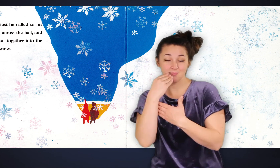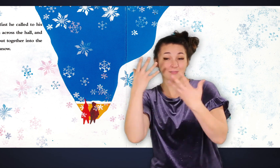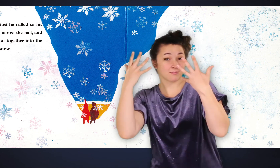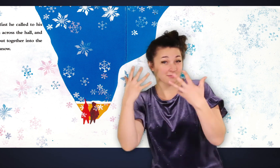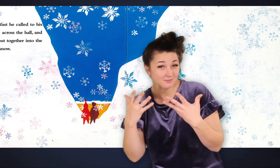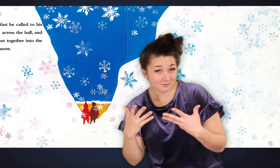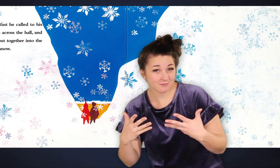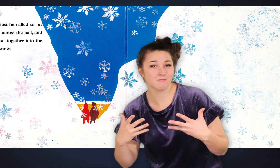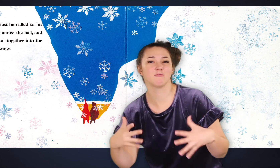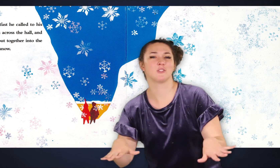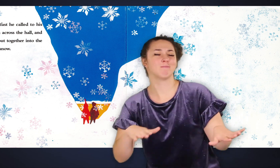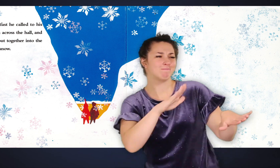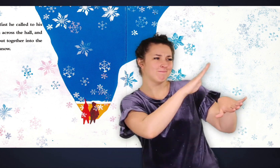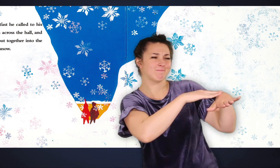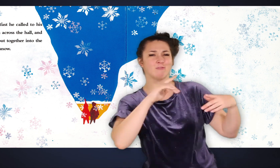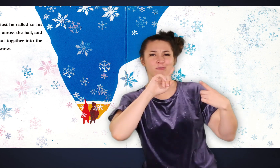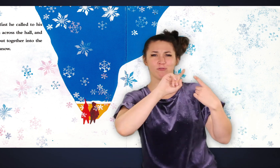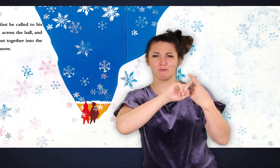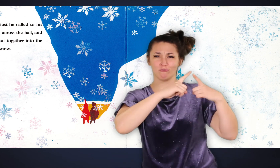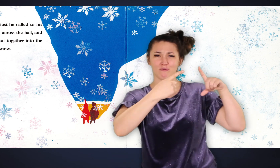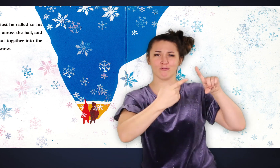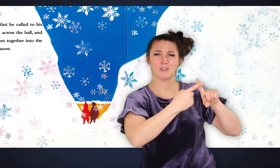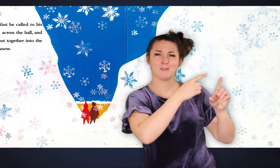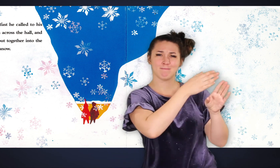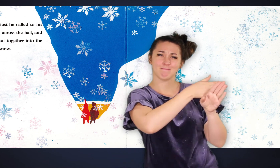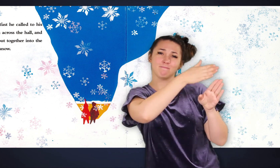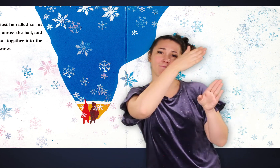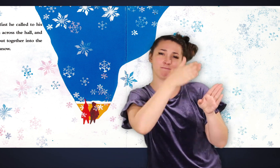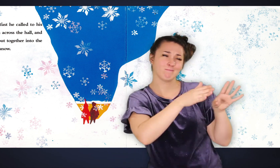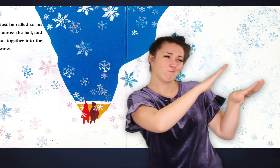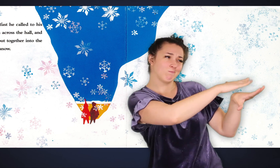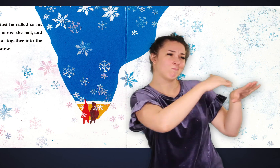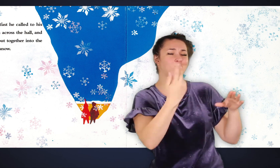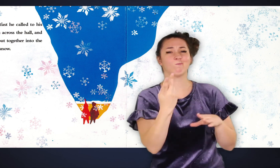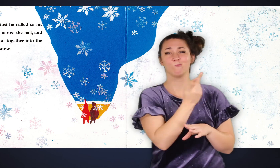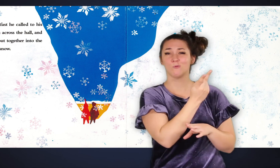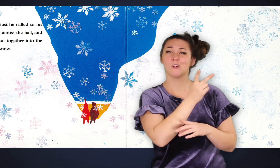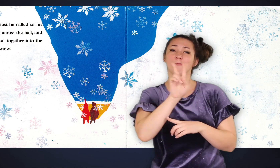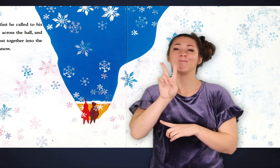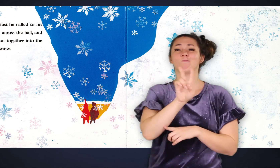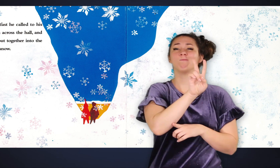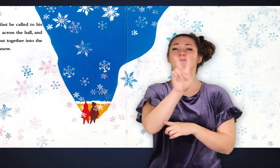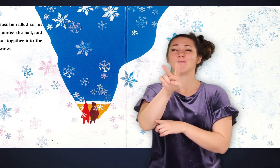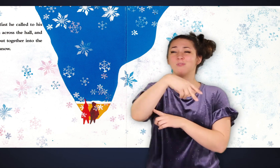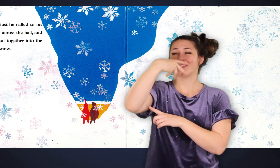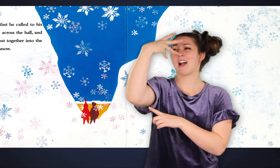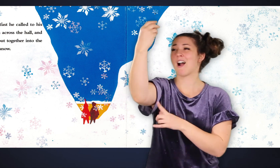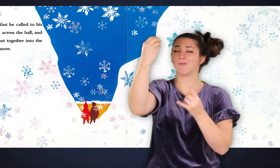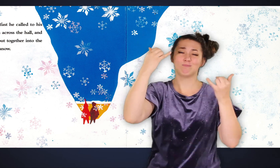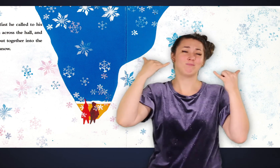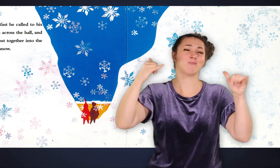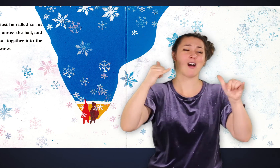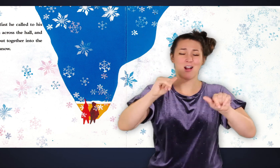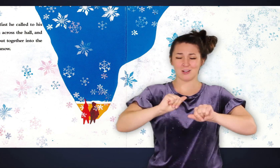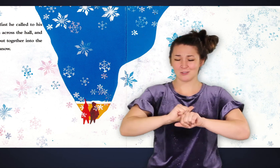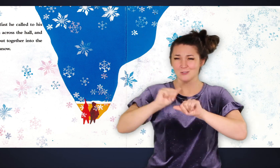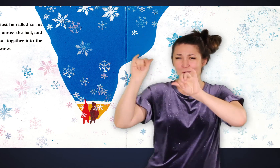After breakfast, he called to his friend from across the hall, and they went out together into the deep, deep